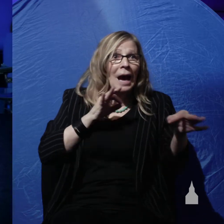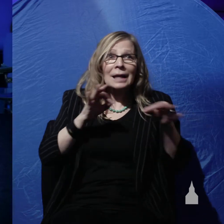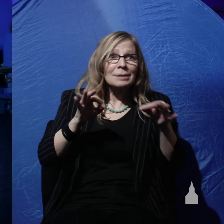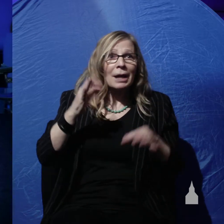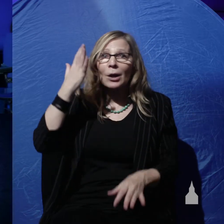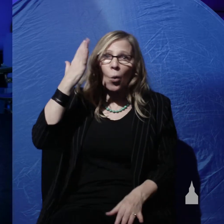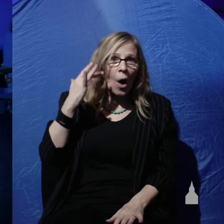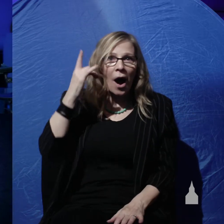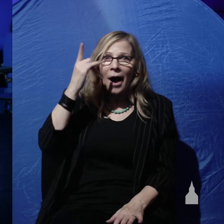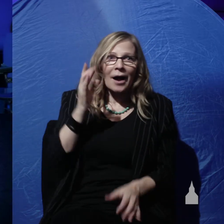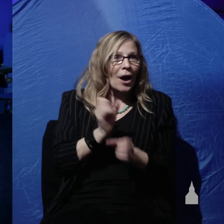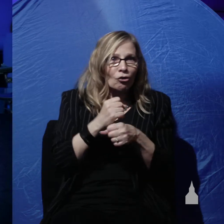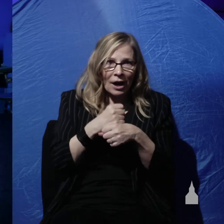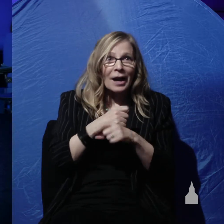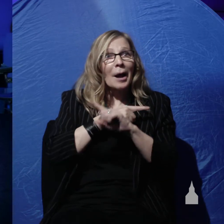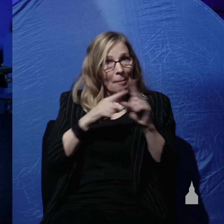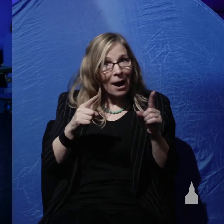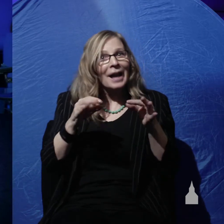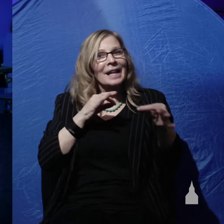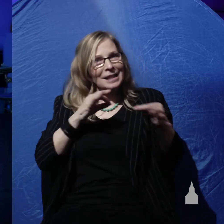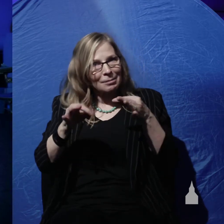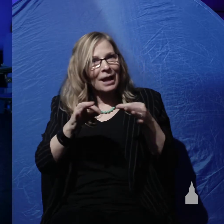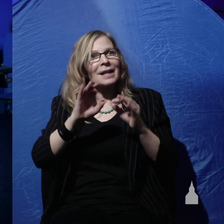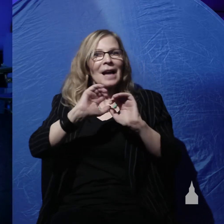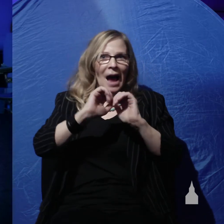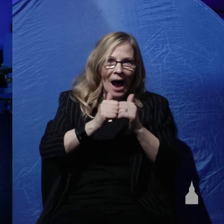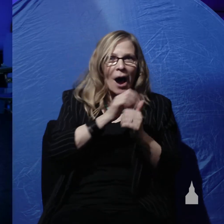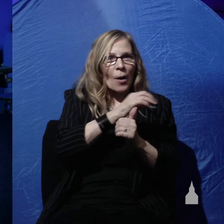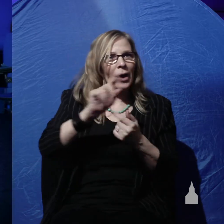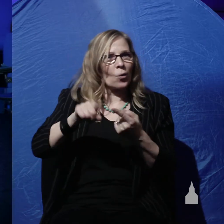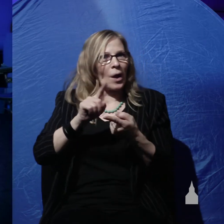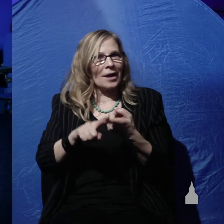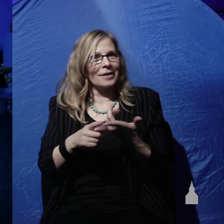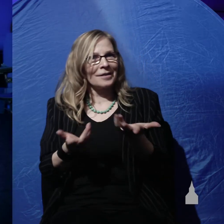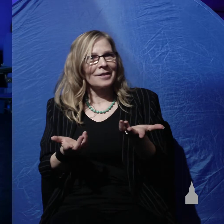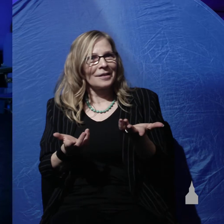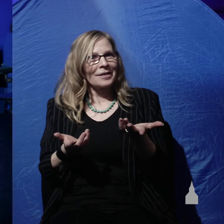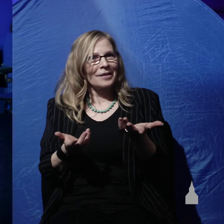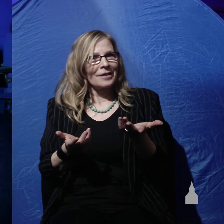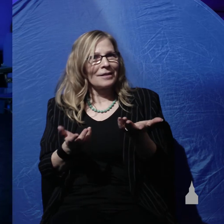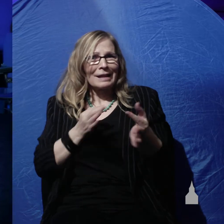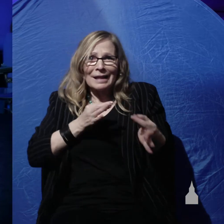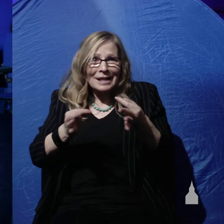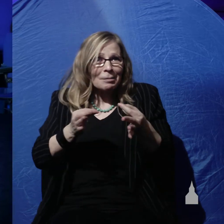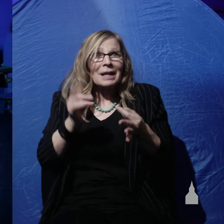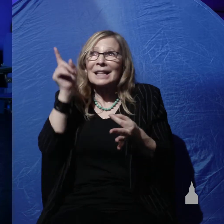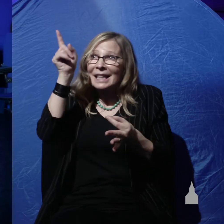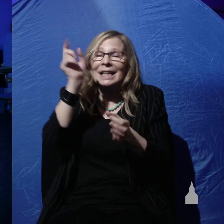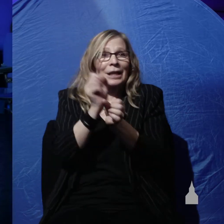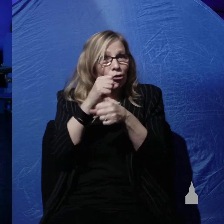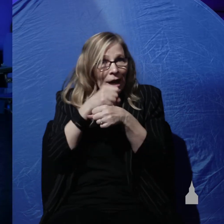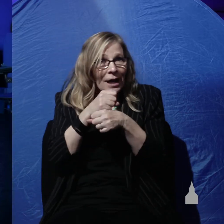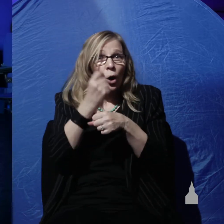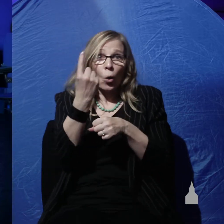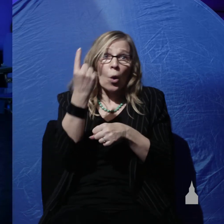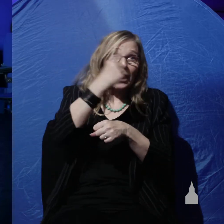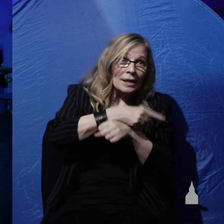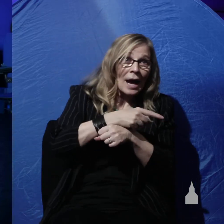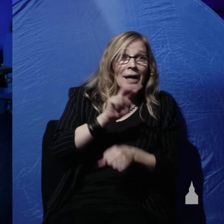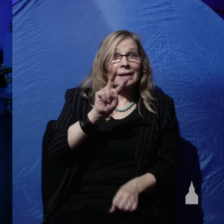created, but it does tell us how and when. It tells us he created one day, second day, third day.